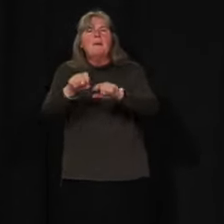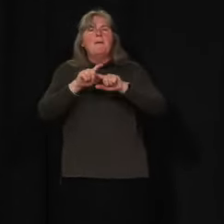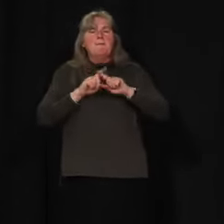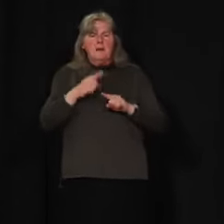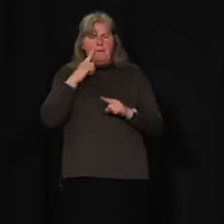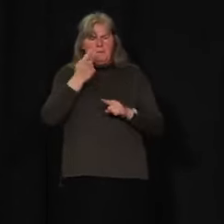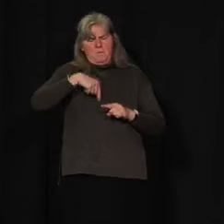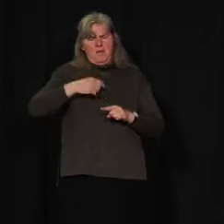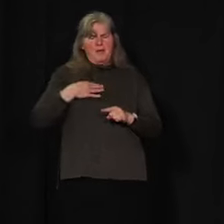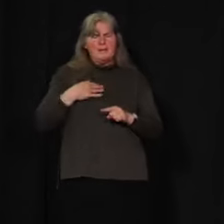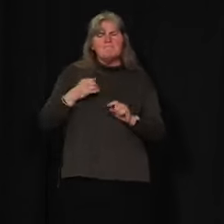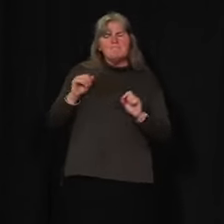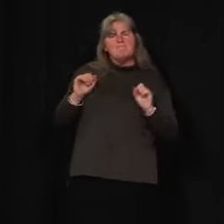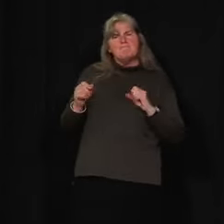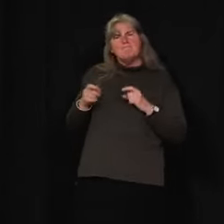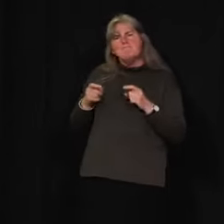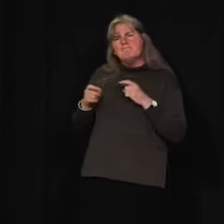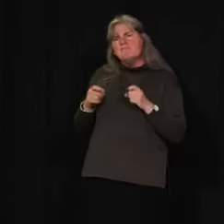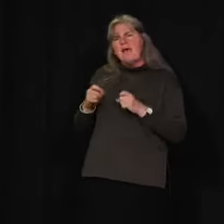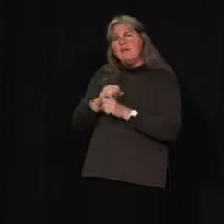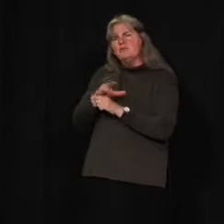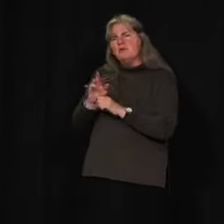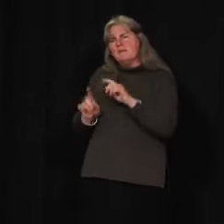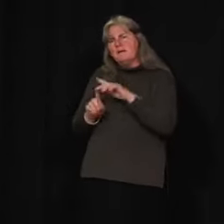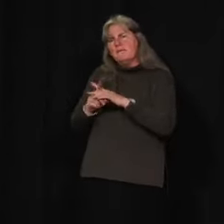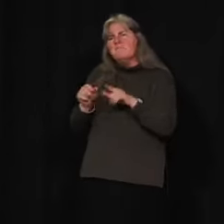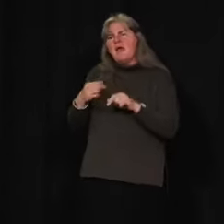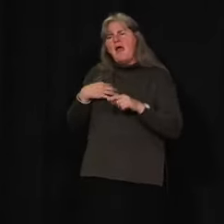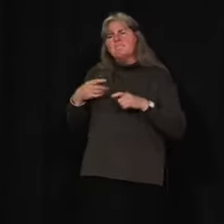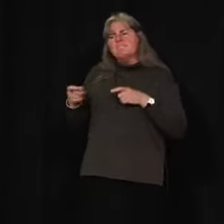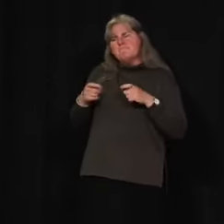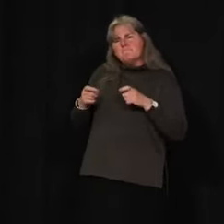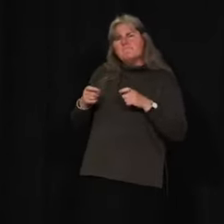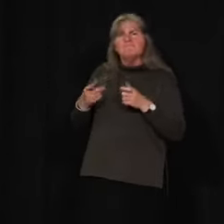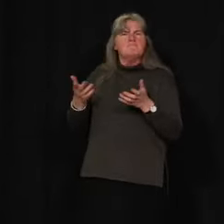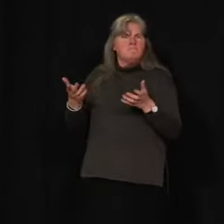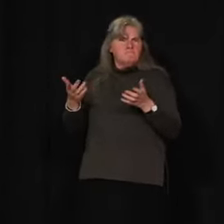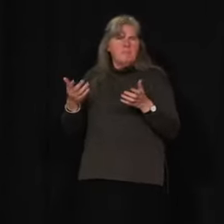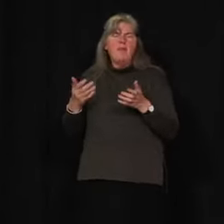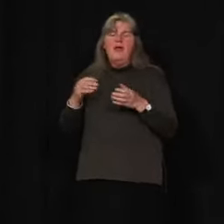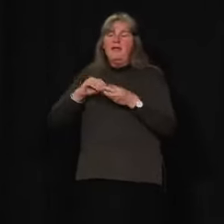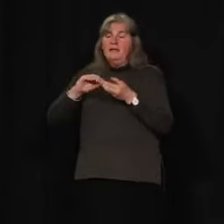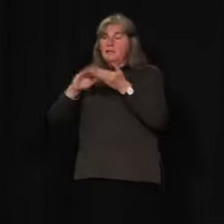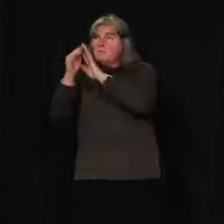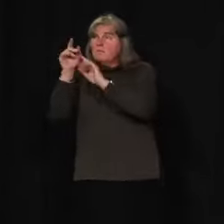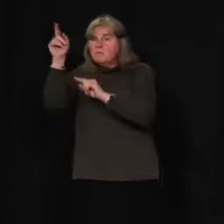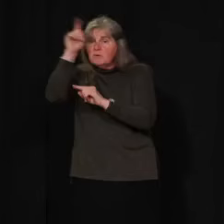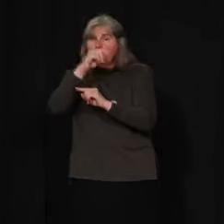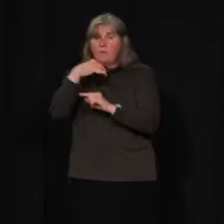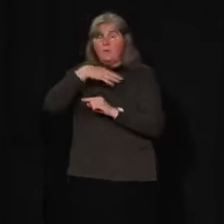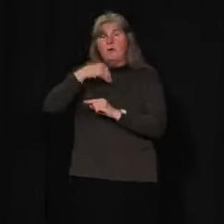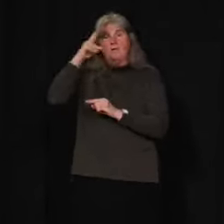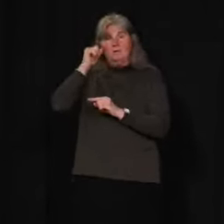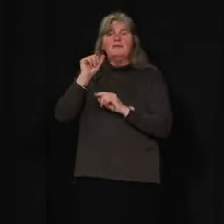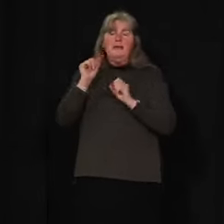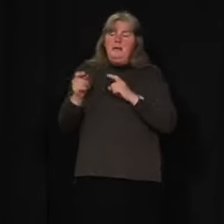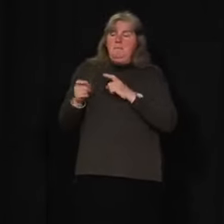to be able to handle cases of COVID since should they arrive, and that includes cases in communities or in Whitehorse.